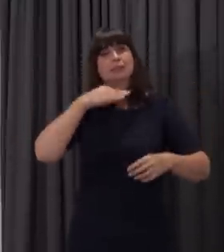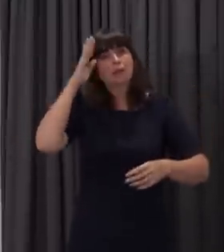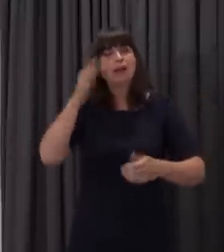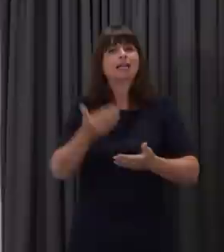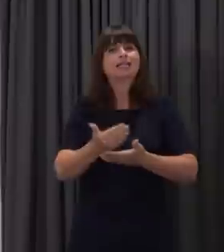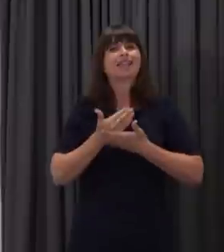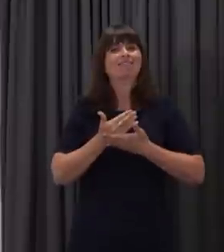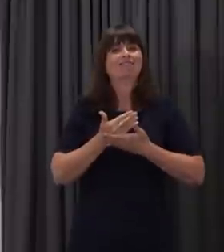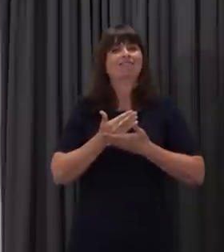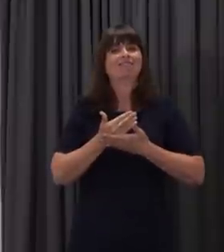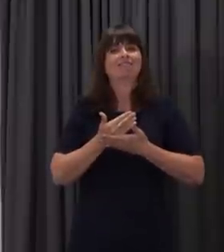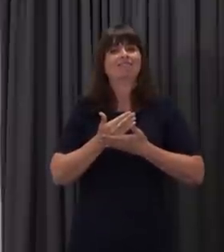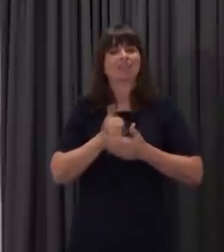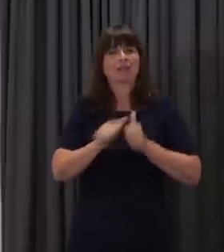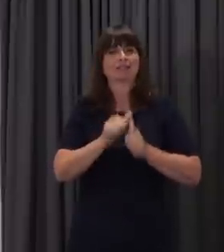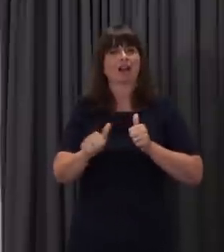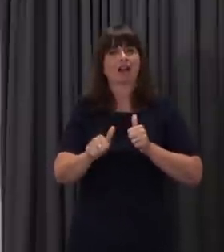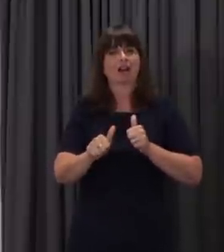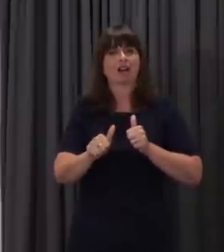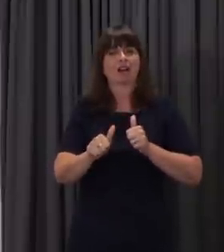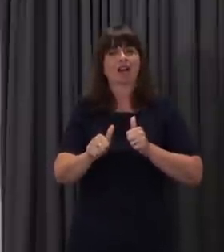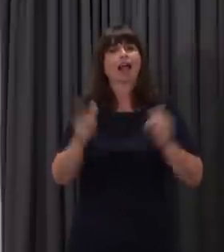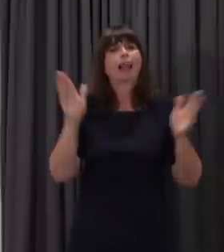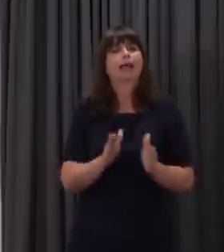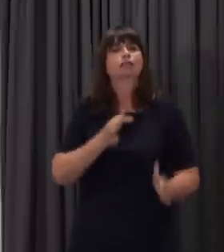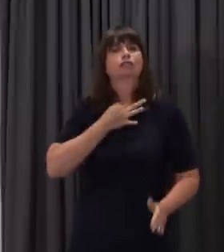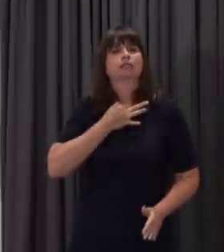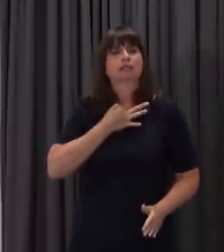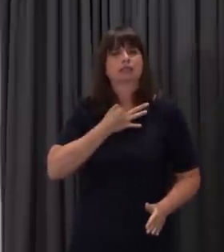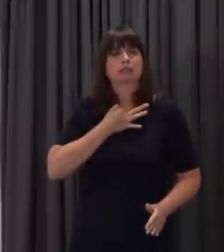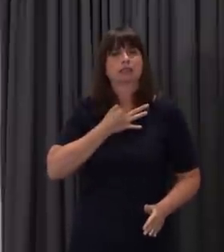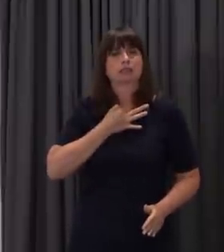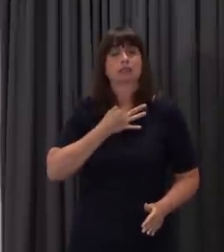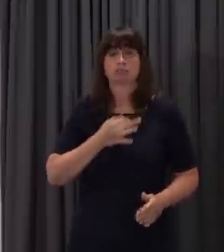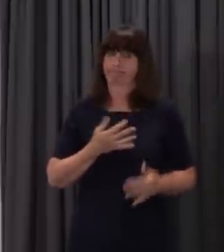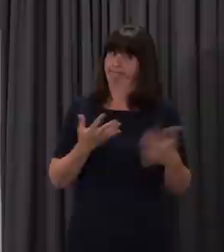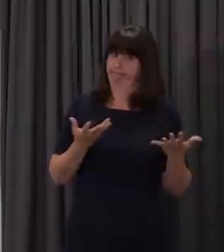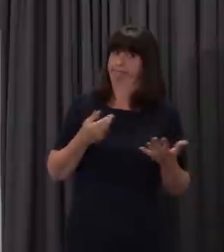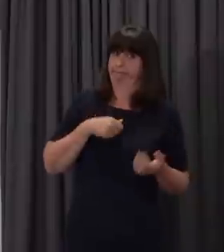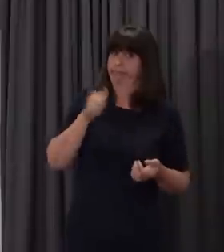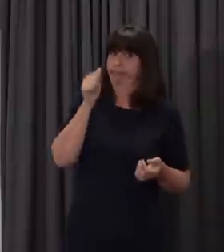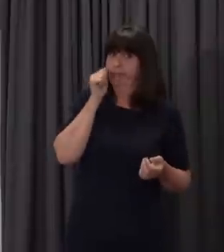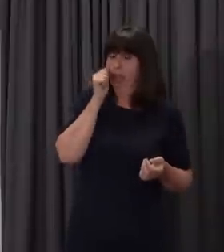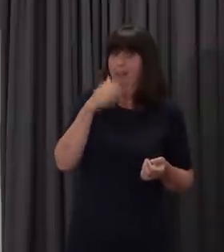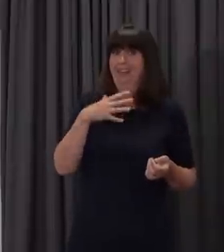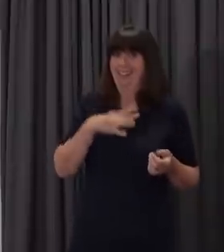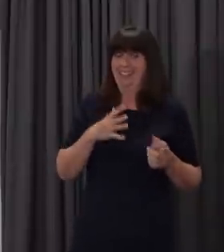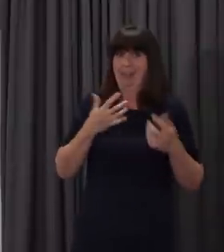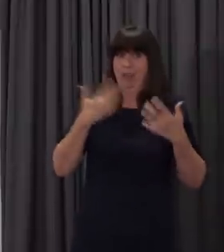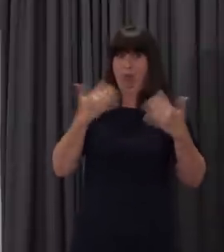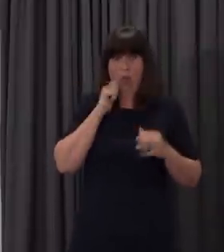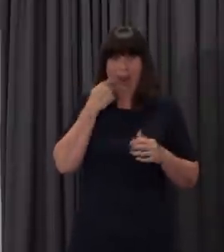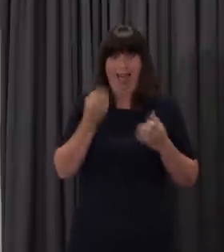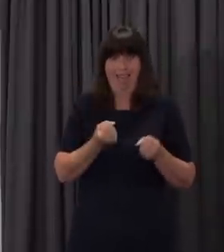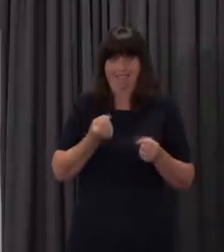children in school. And of course, a big concern for me is to ensure that we've had a period of time where testing, tracing